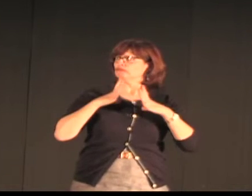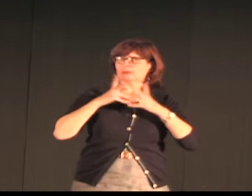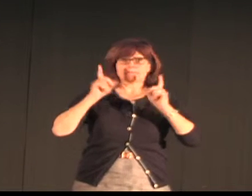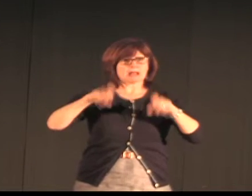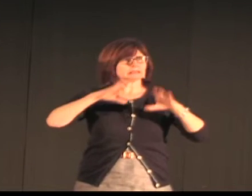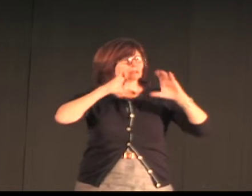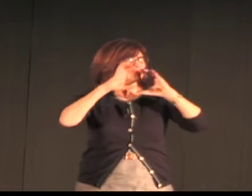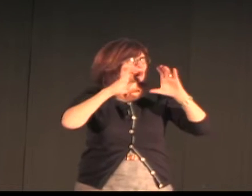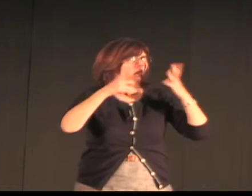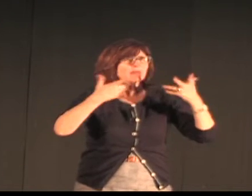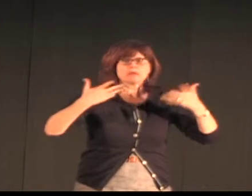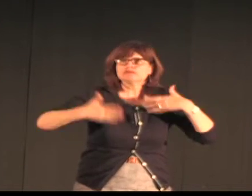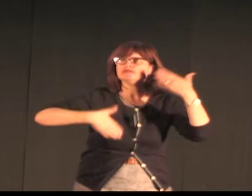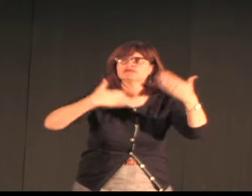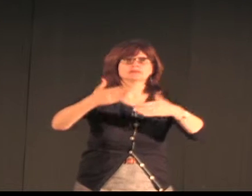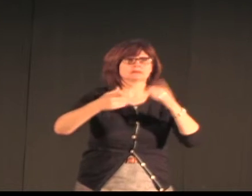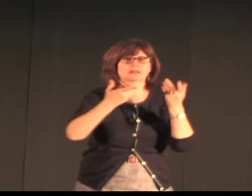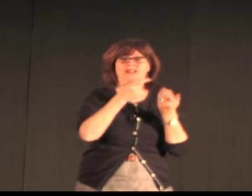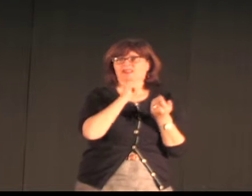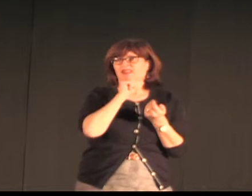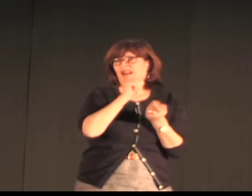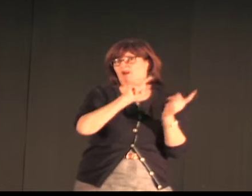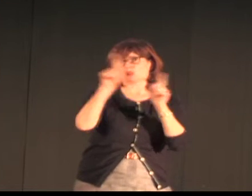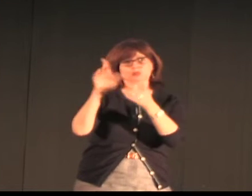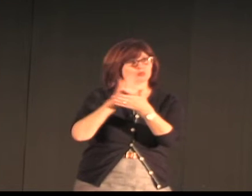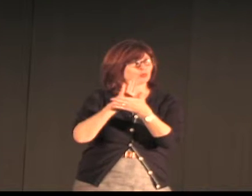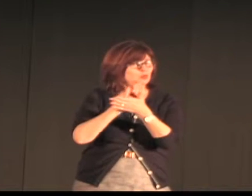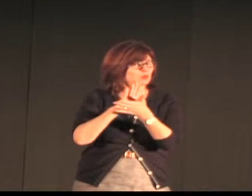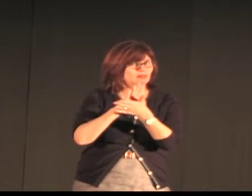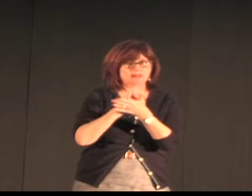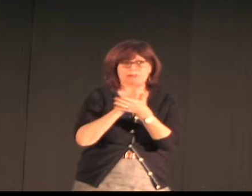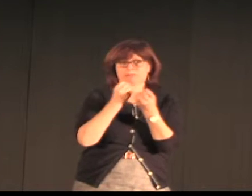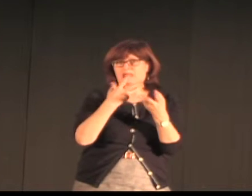And they had no stigma attached. Signing was very natural for everybody.